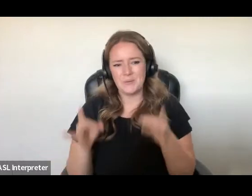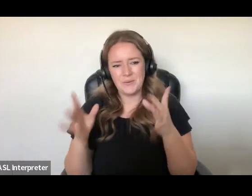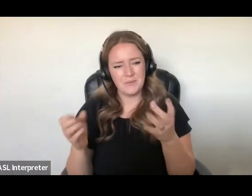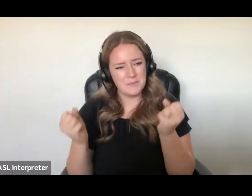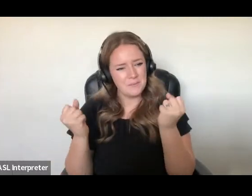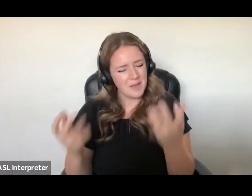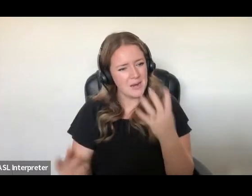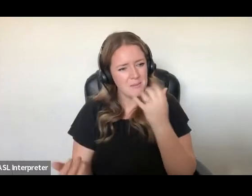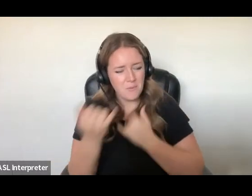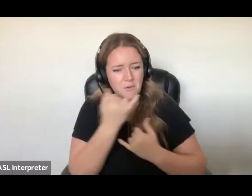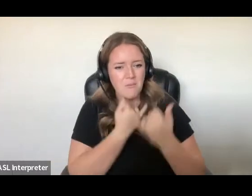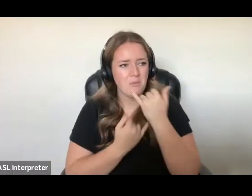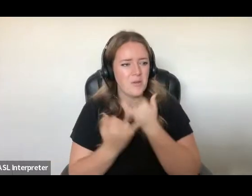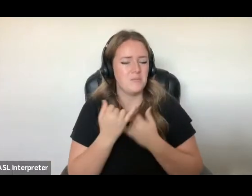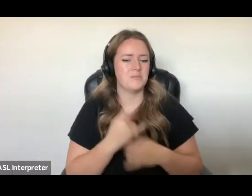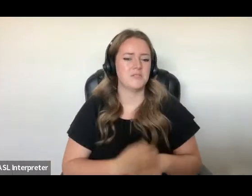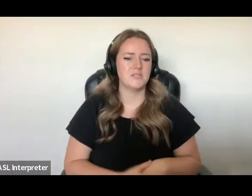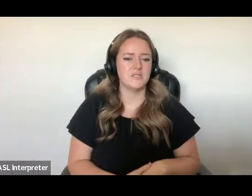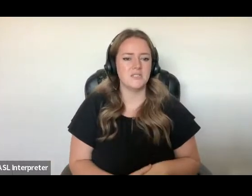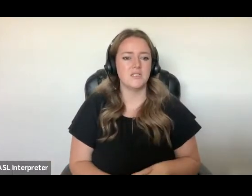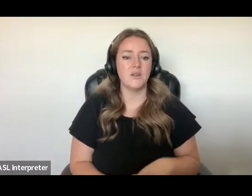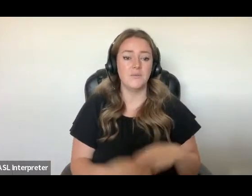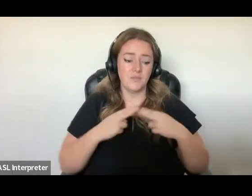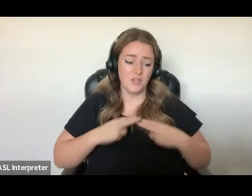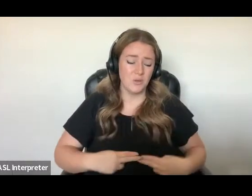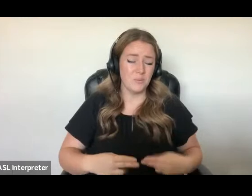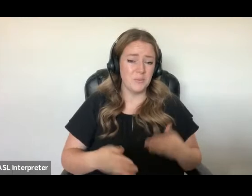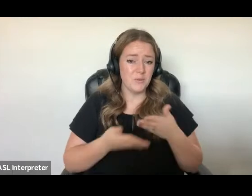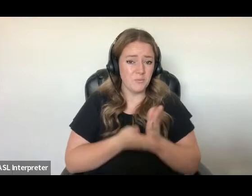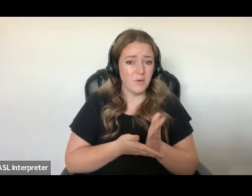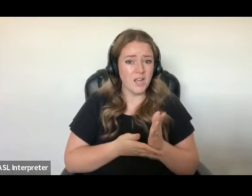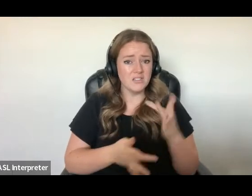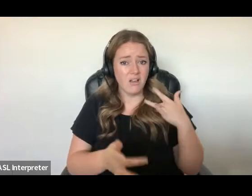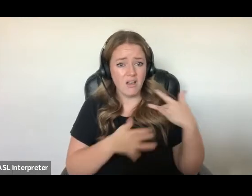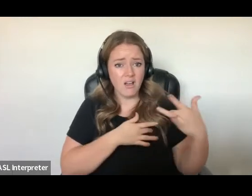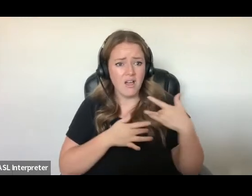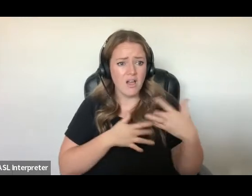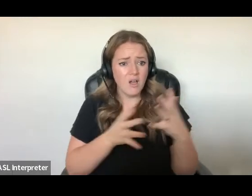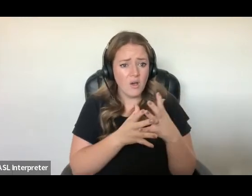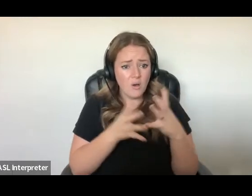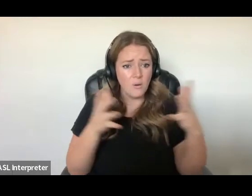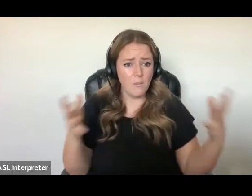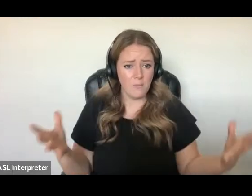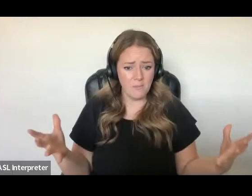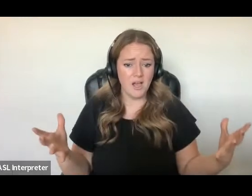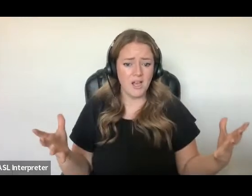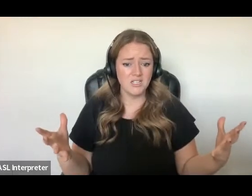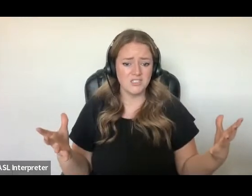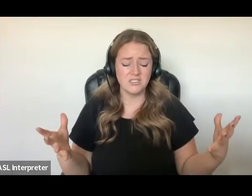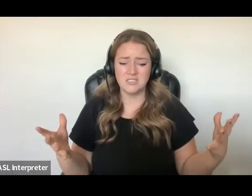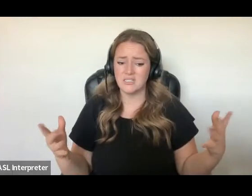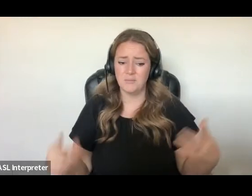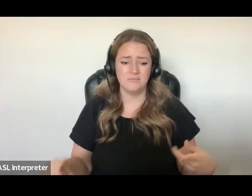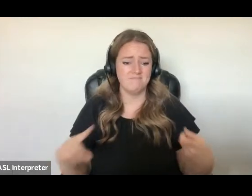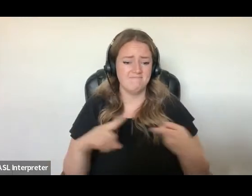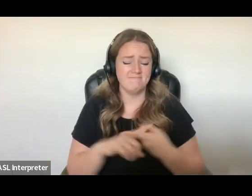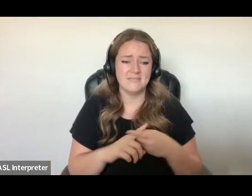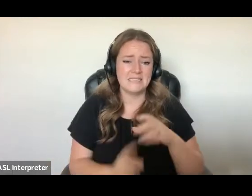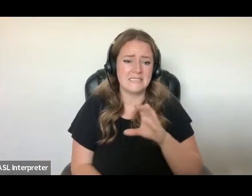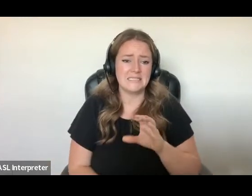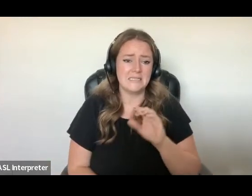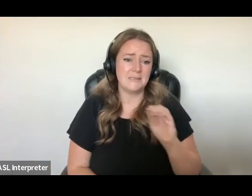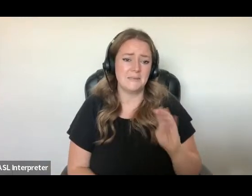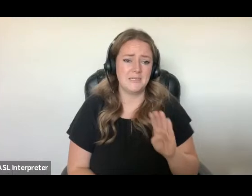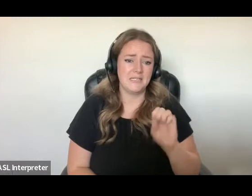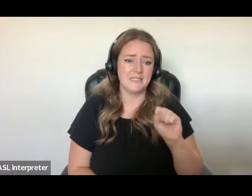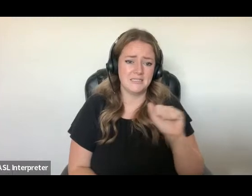provinces says that the human rights concerns are so grave that they are publicly canceling their contract with CBSA, the onus now shifts